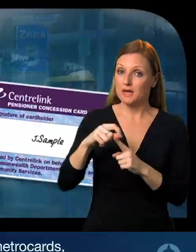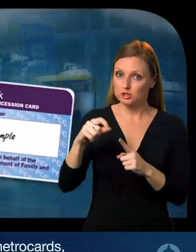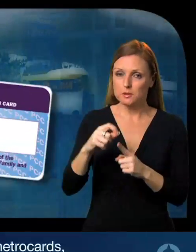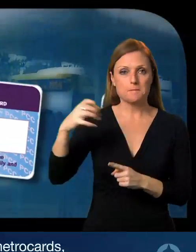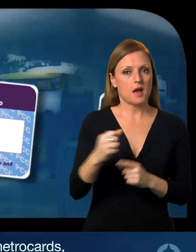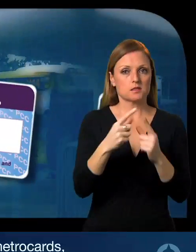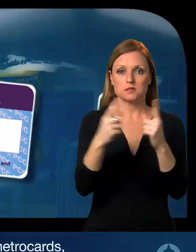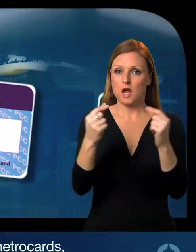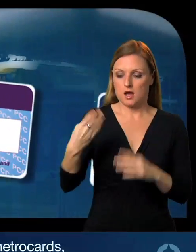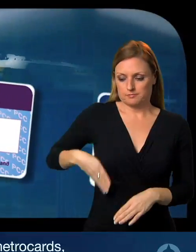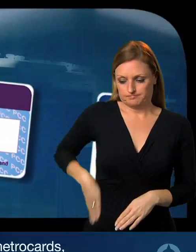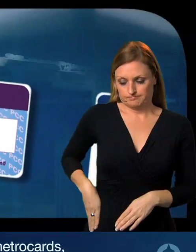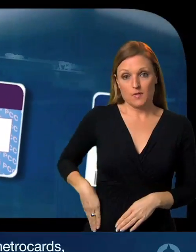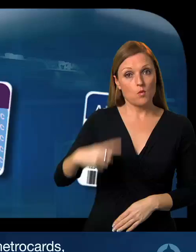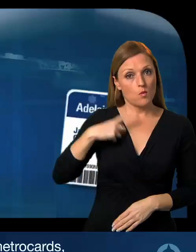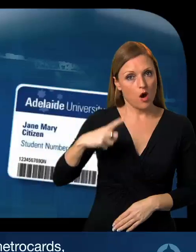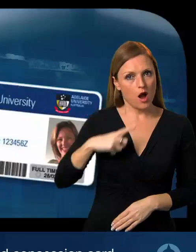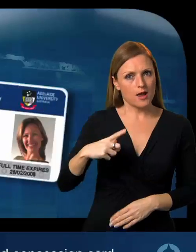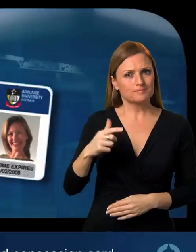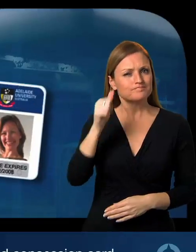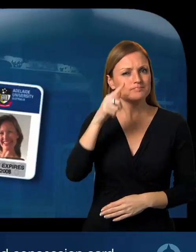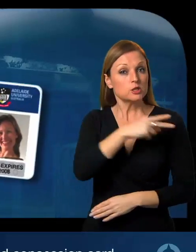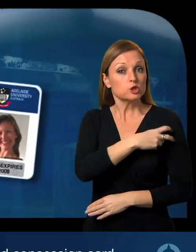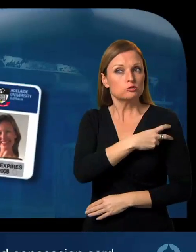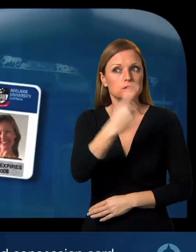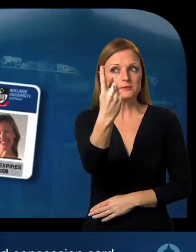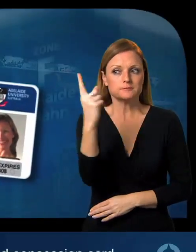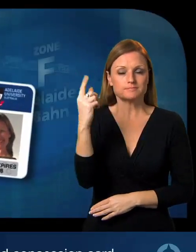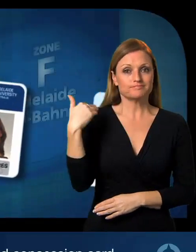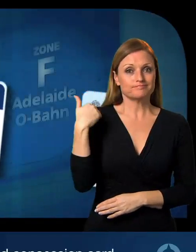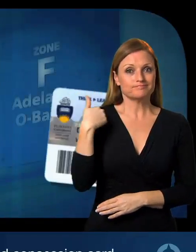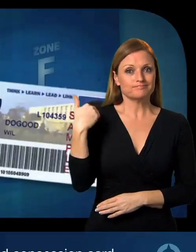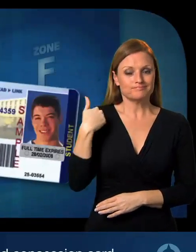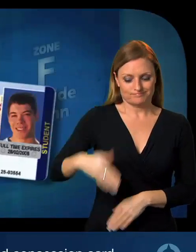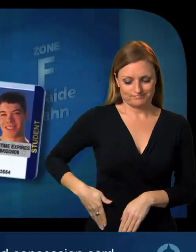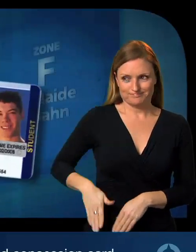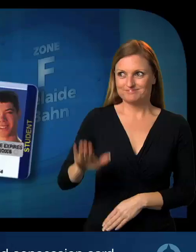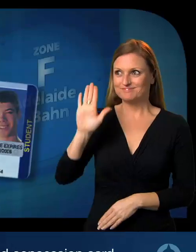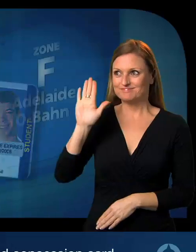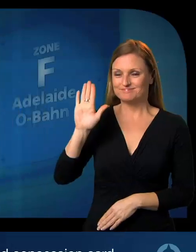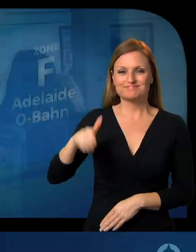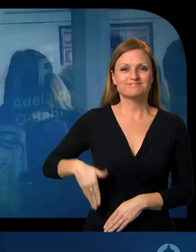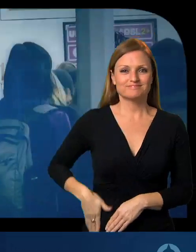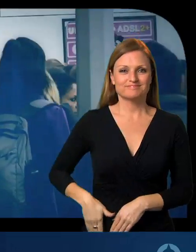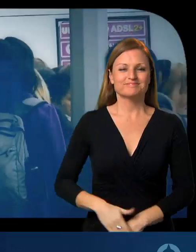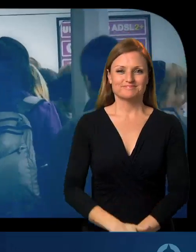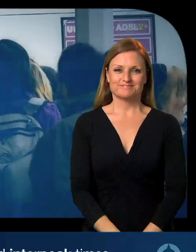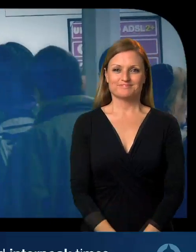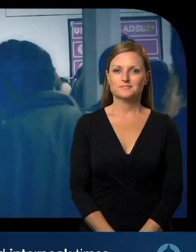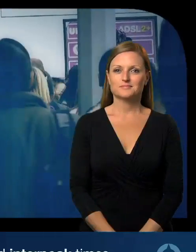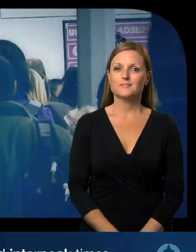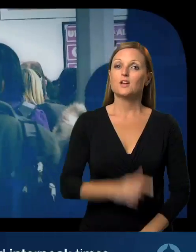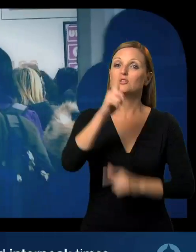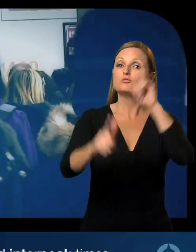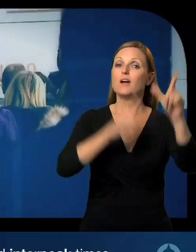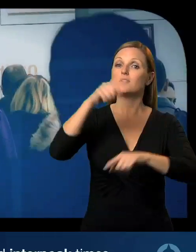concession holders must travel with the relevant South Australian Government approved concession card. All